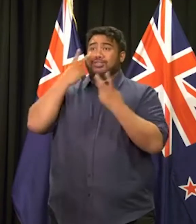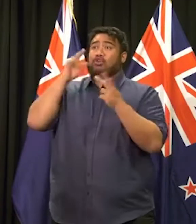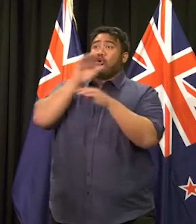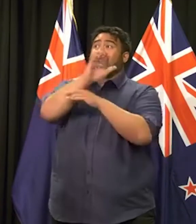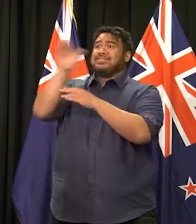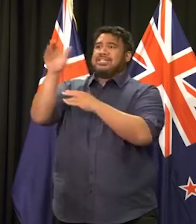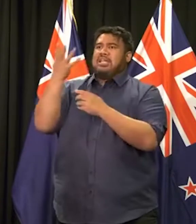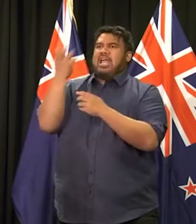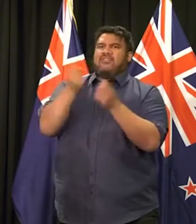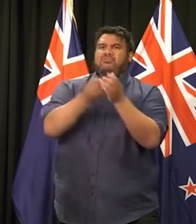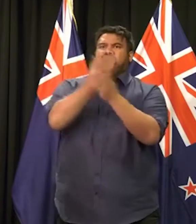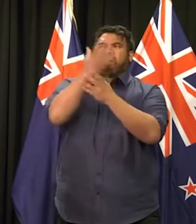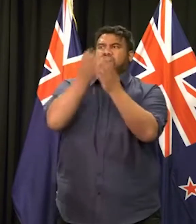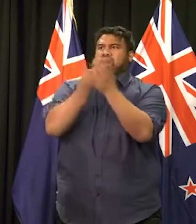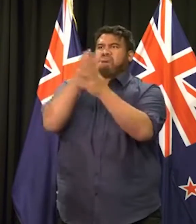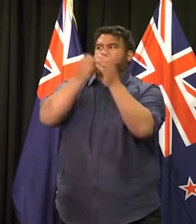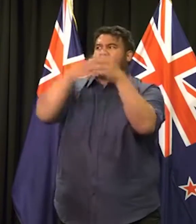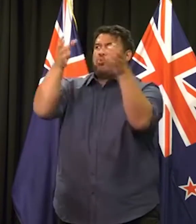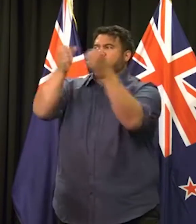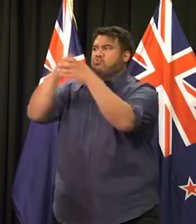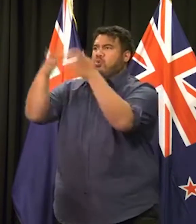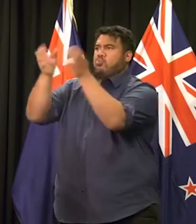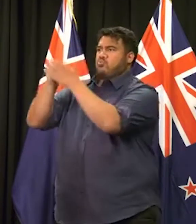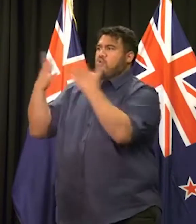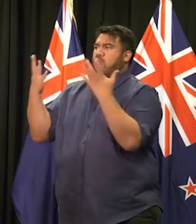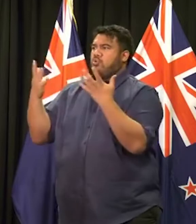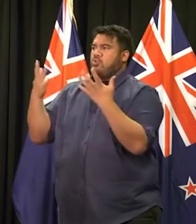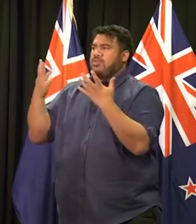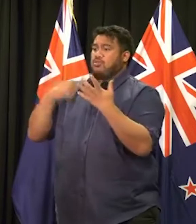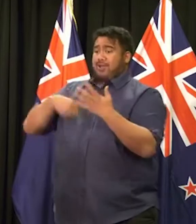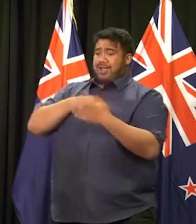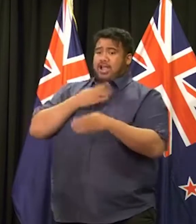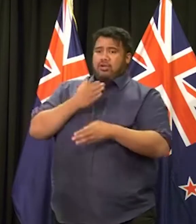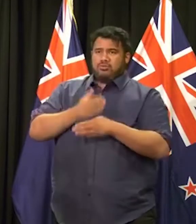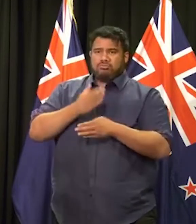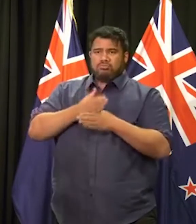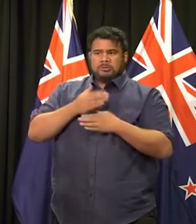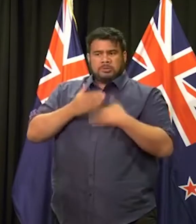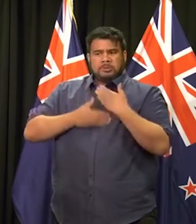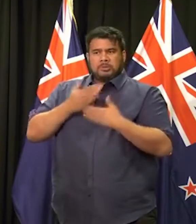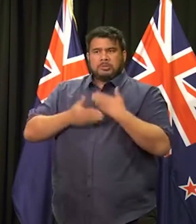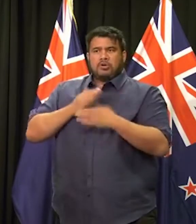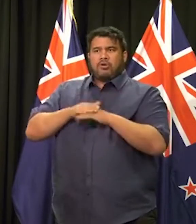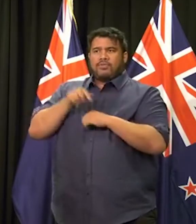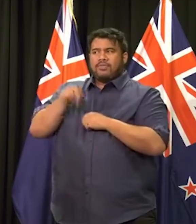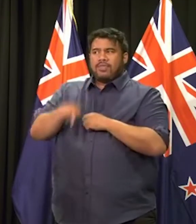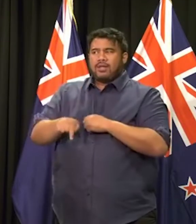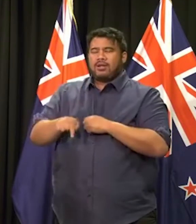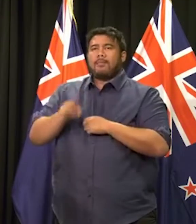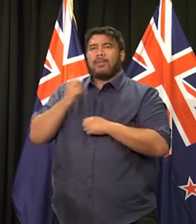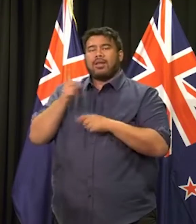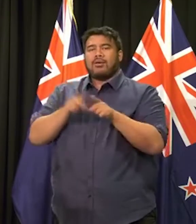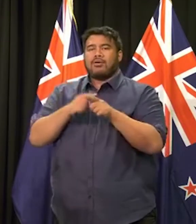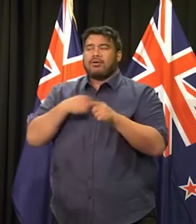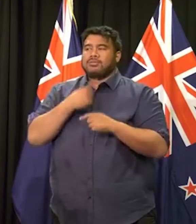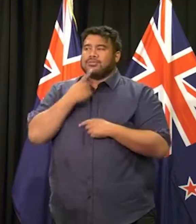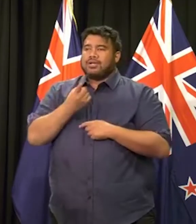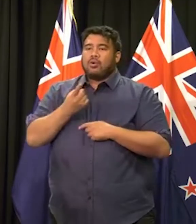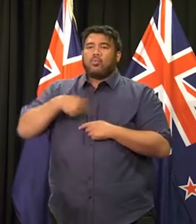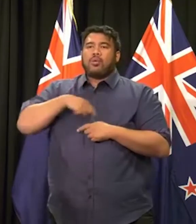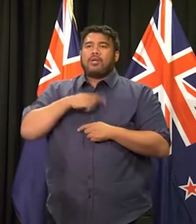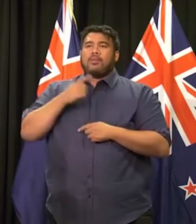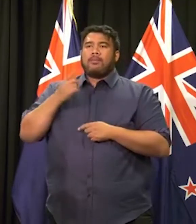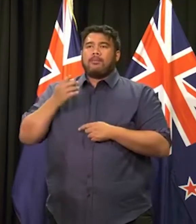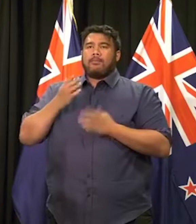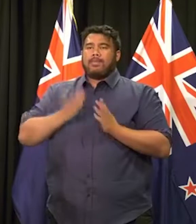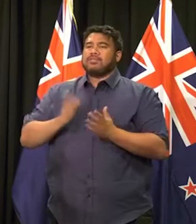um, that they have, uh, been very active in that space. Um, but again, uh, as I say, we need to make sure that